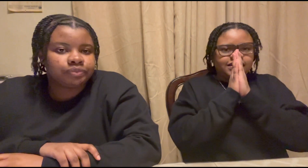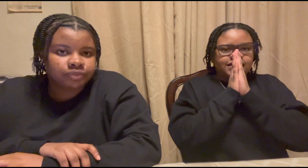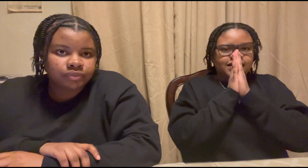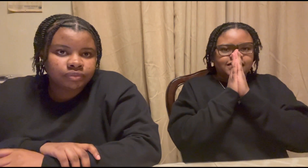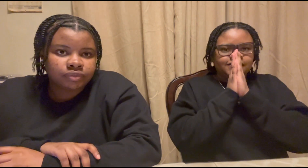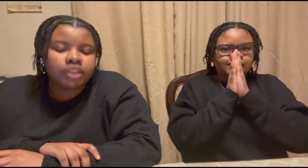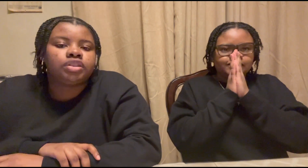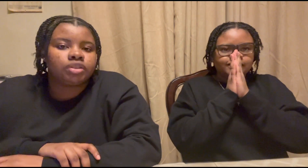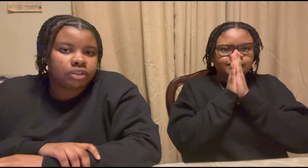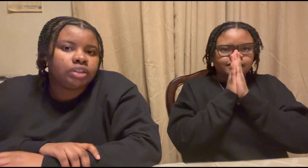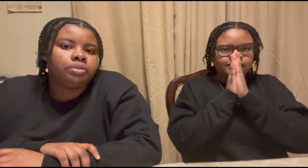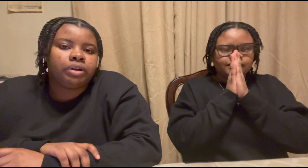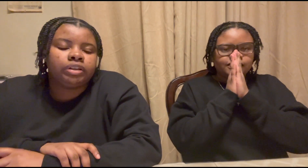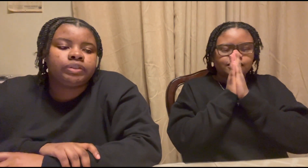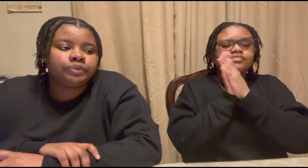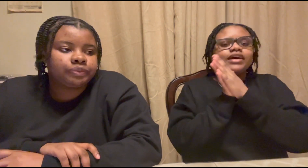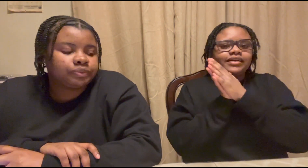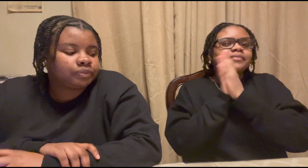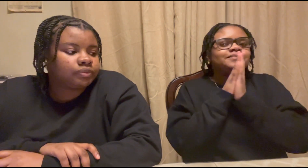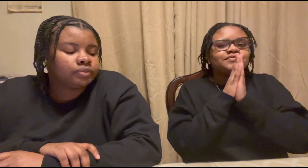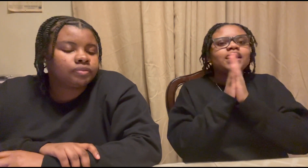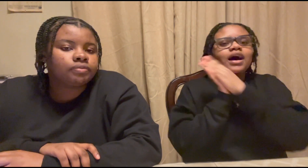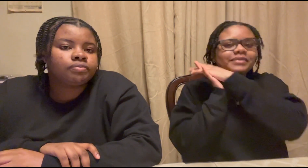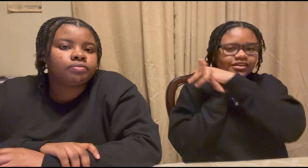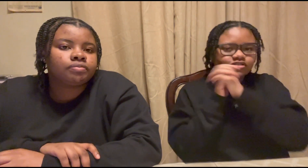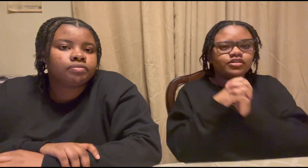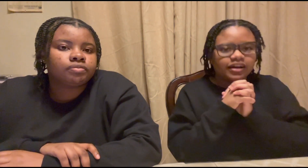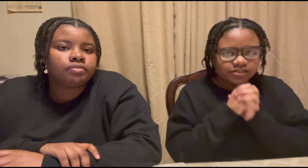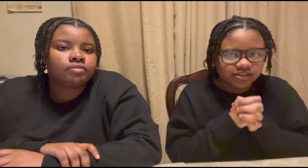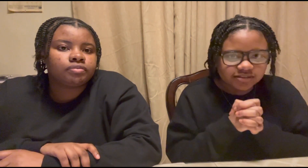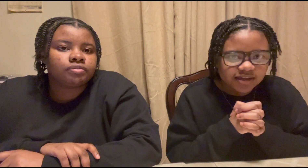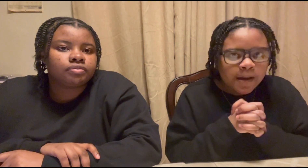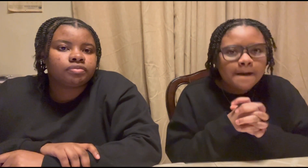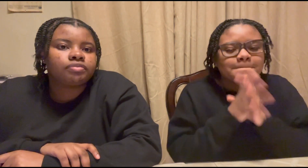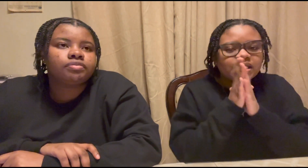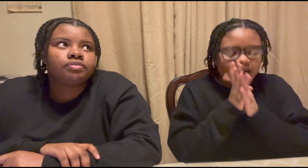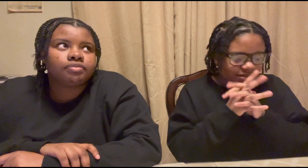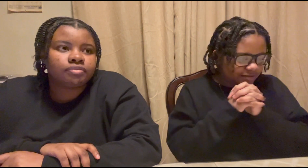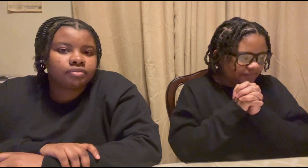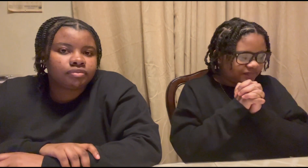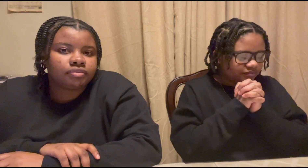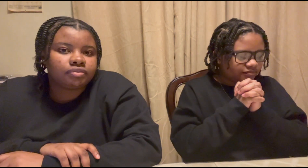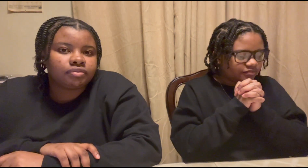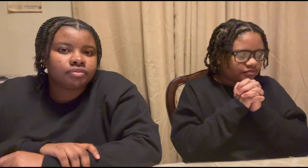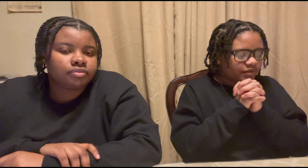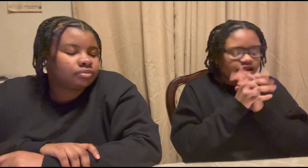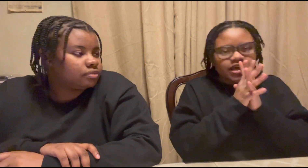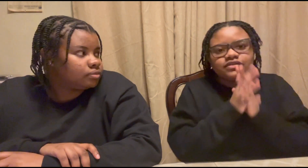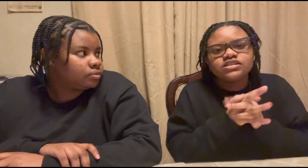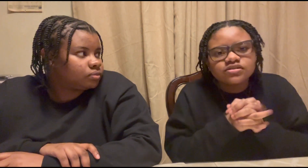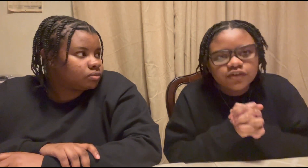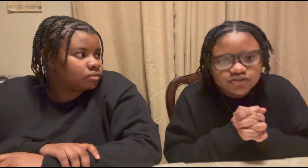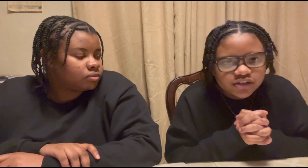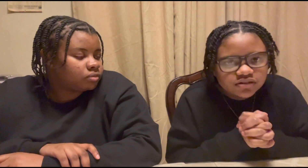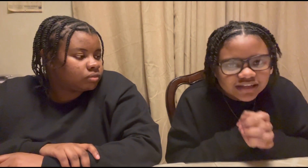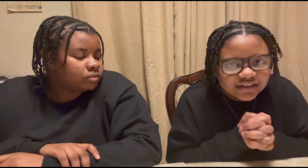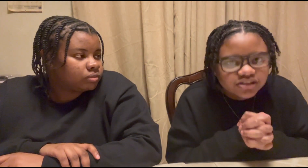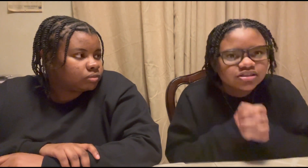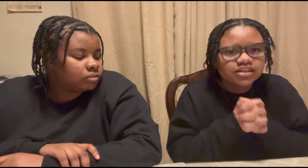guys get your notes a little better right i'm gonna let her talk after this but guys if this is the first video you're clicking